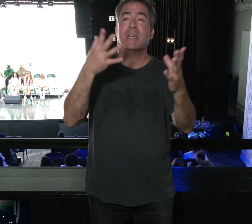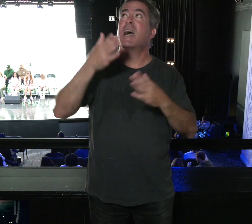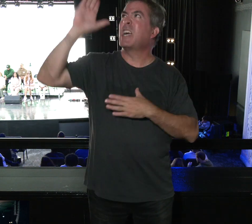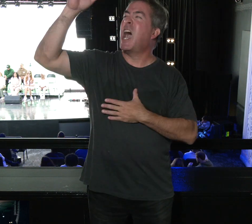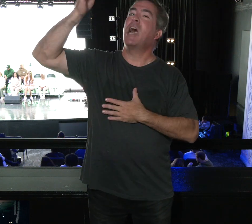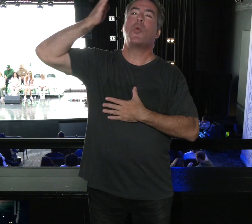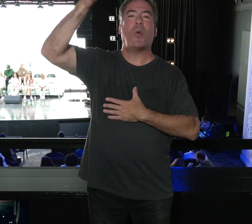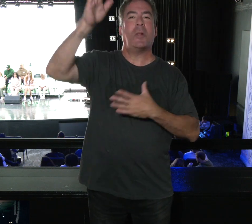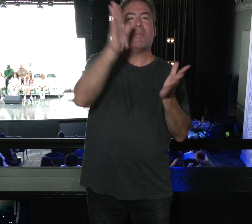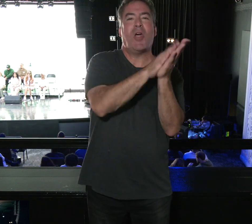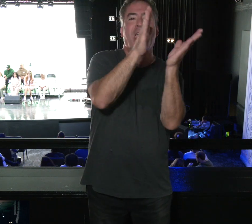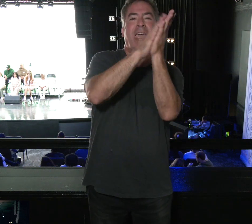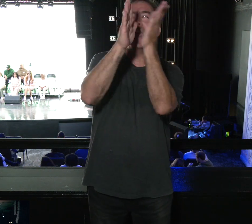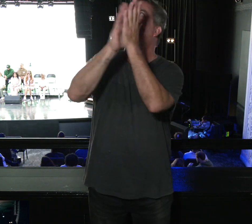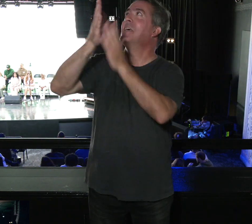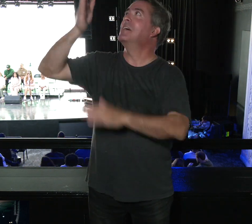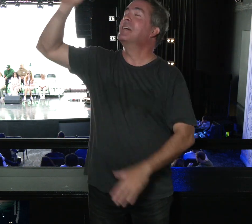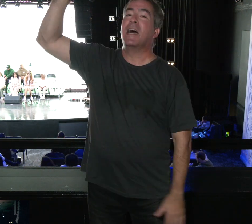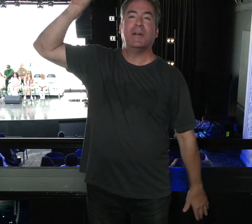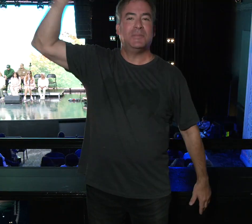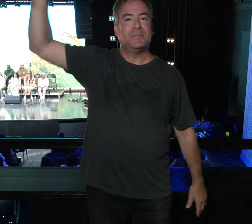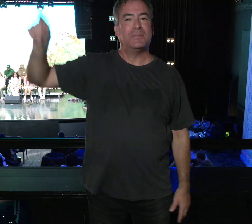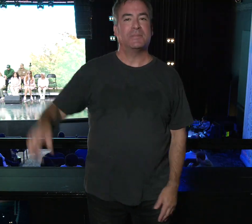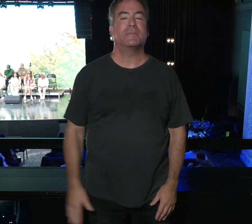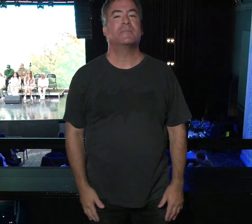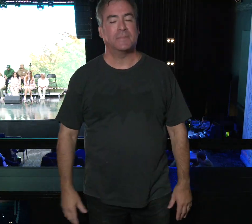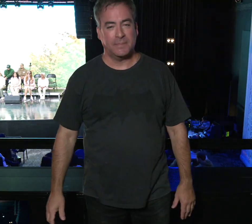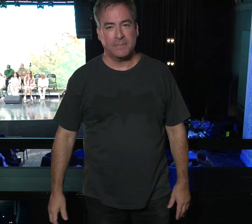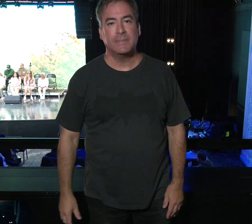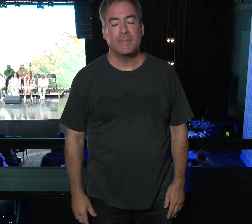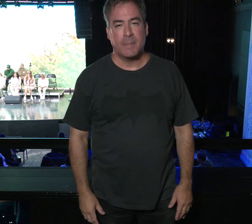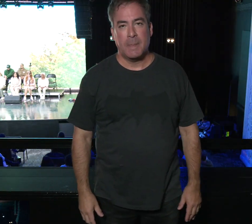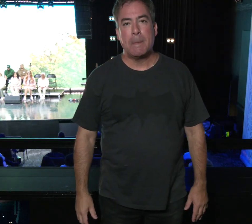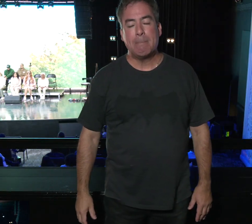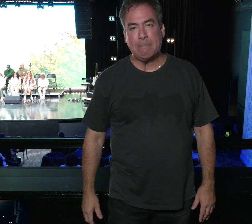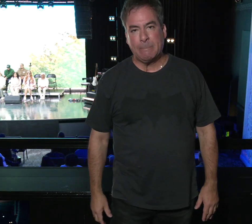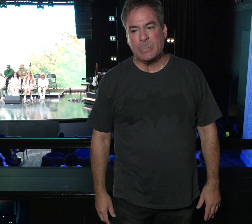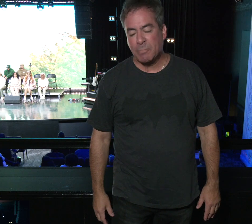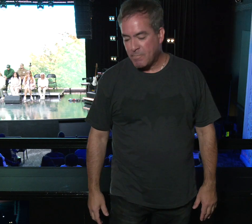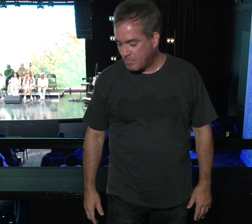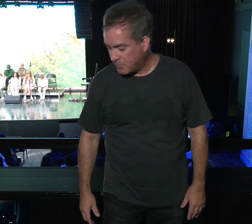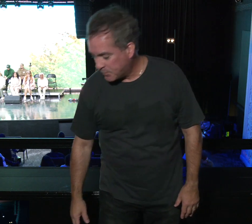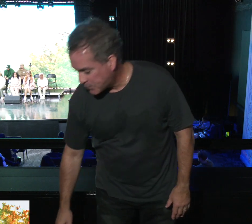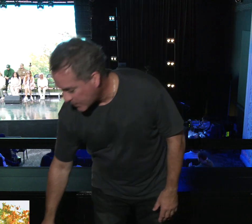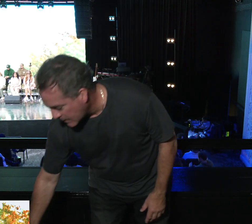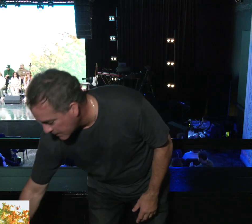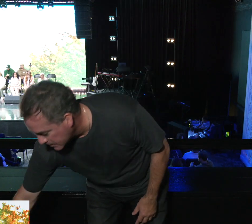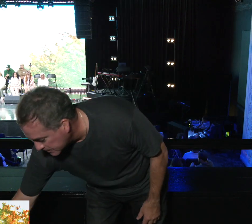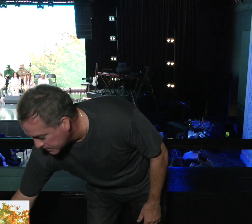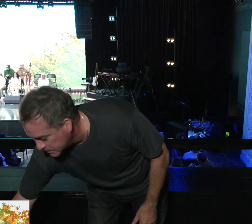praised. I'm going musicians to come up and singers, come help me.